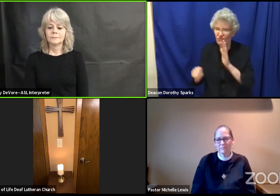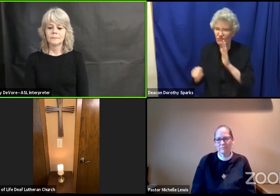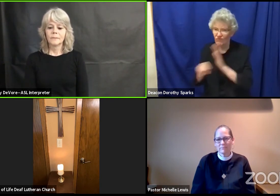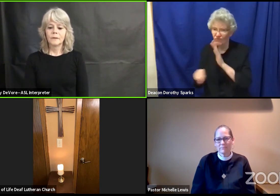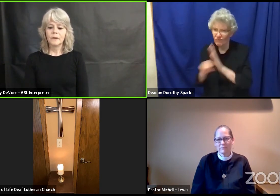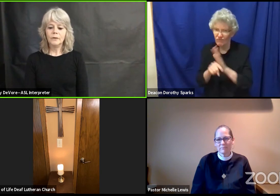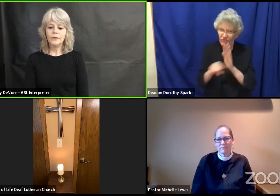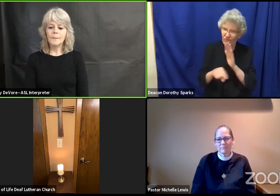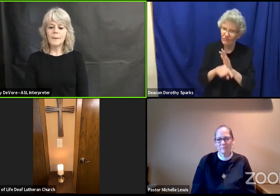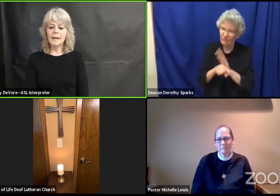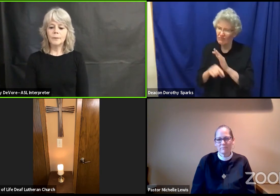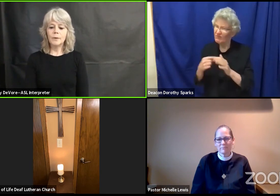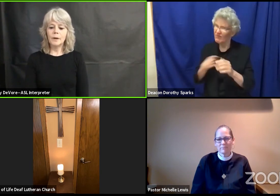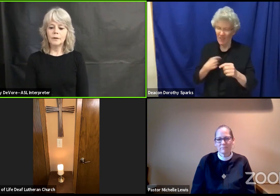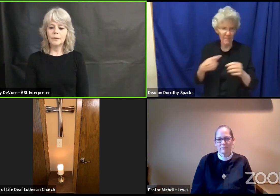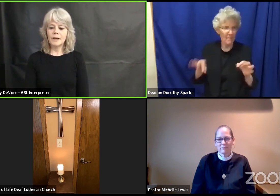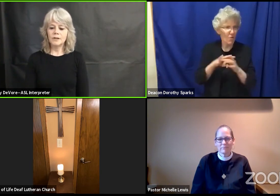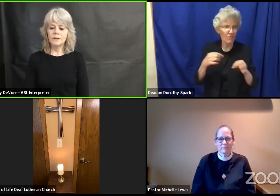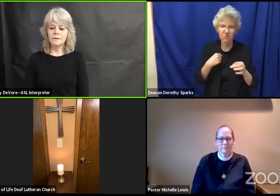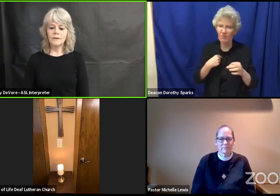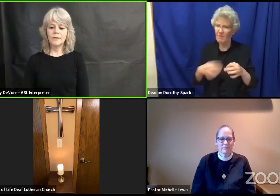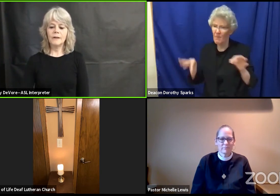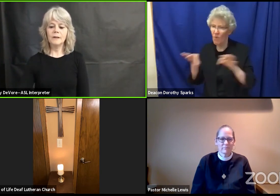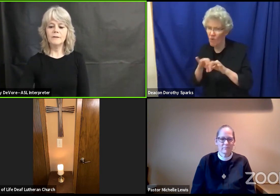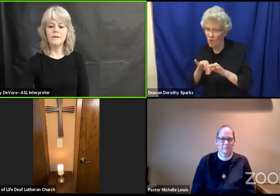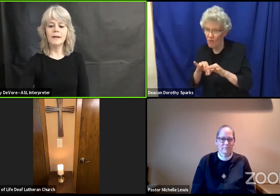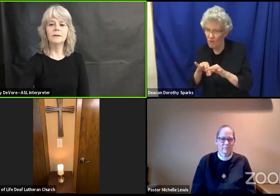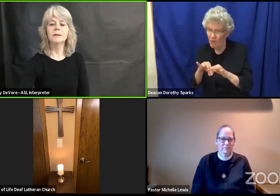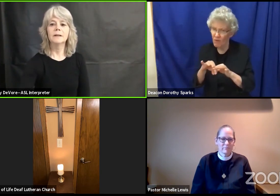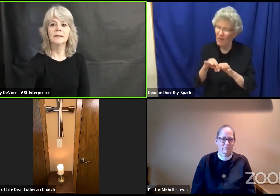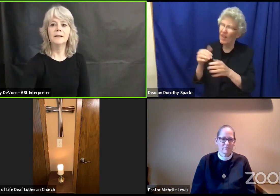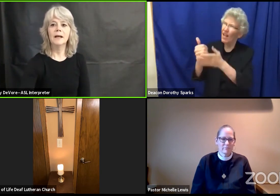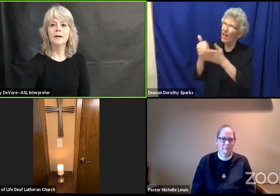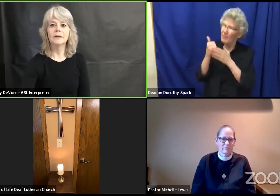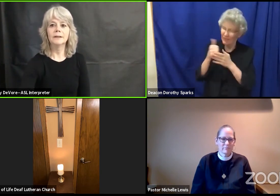from microaggressions thinly veiled in arrogance